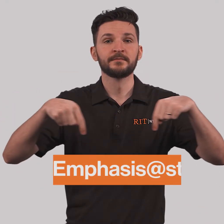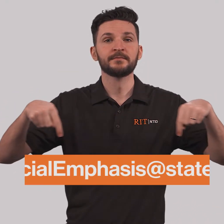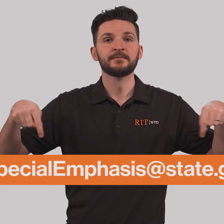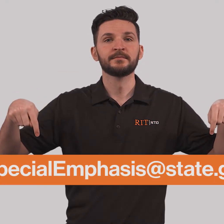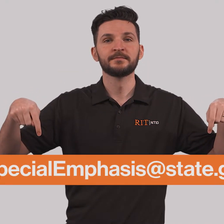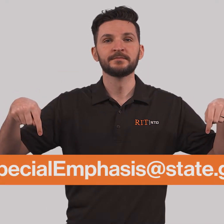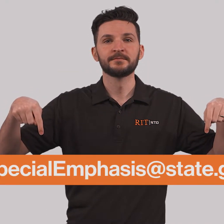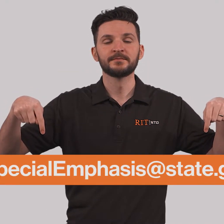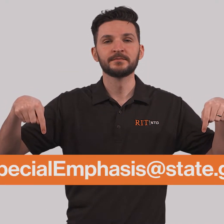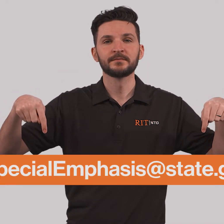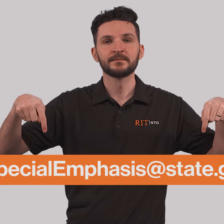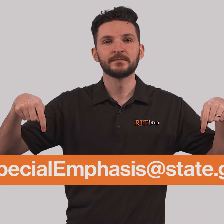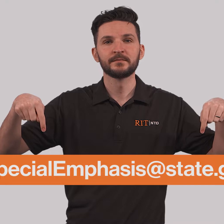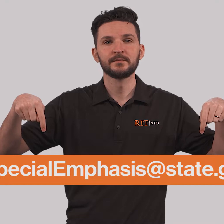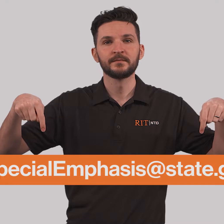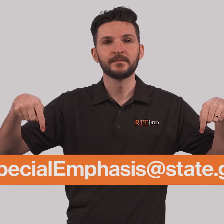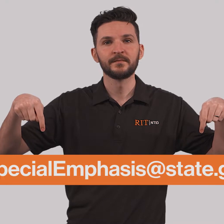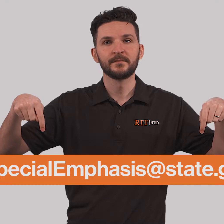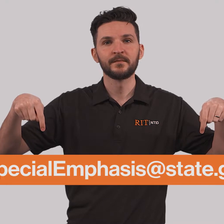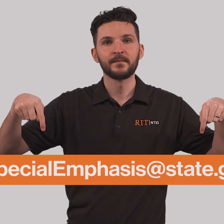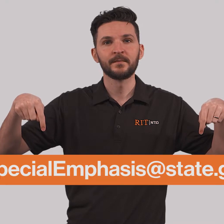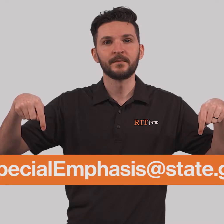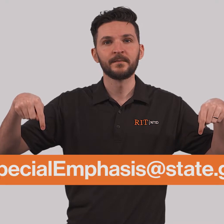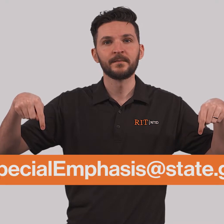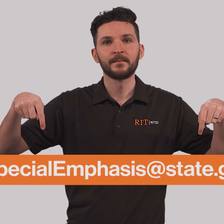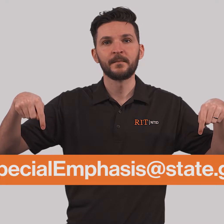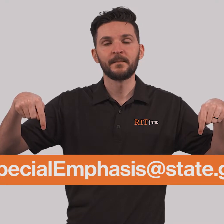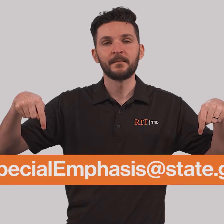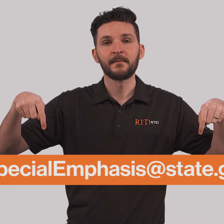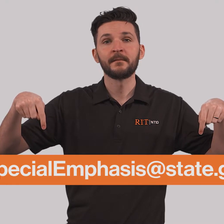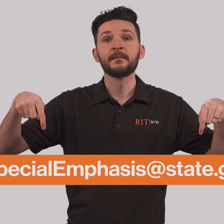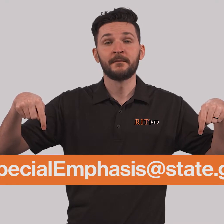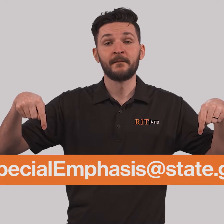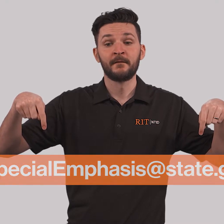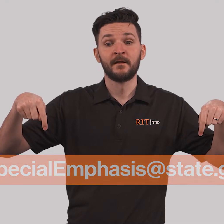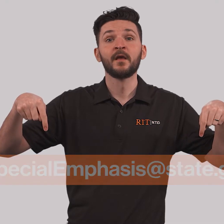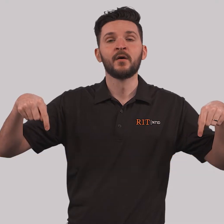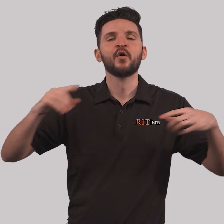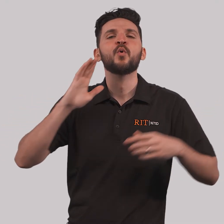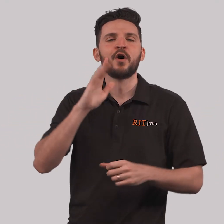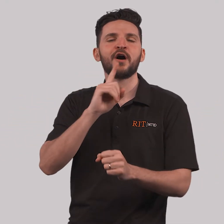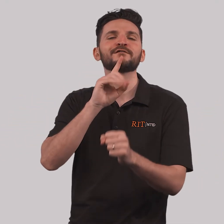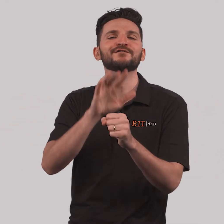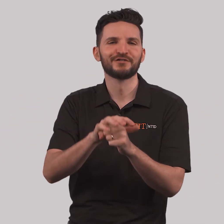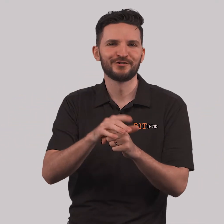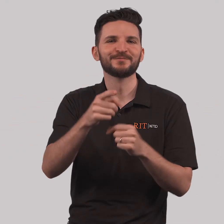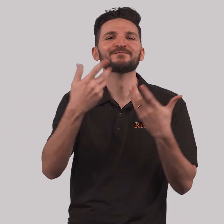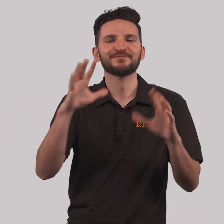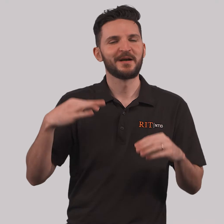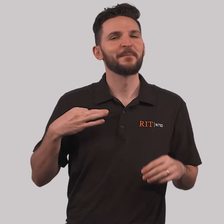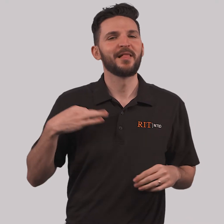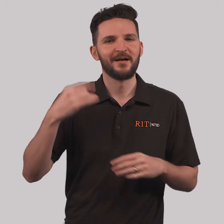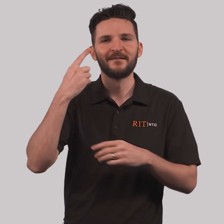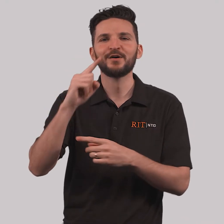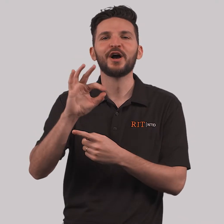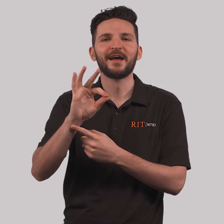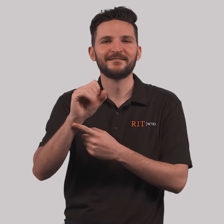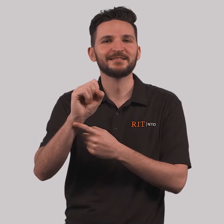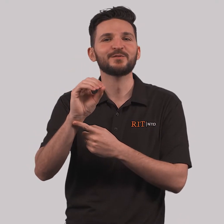to confirm you have applied for the